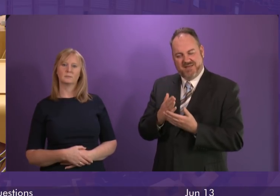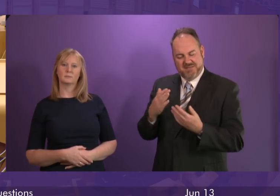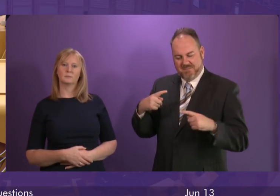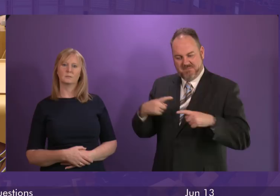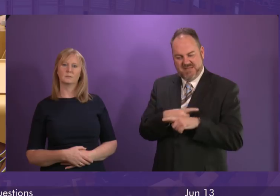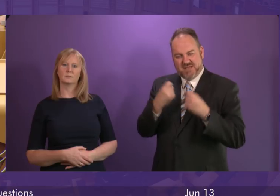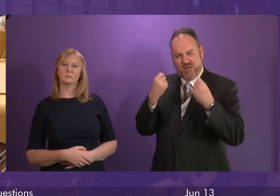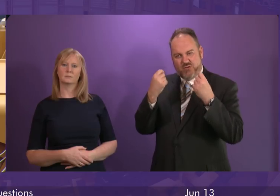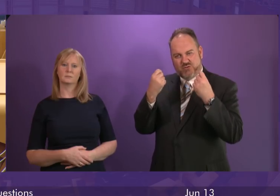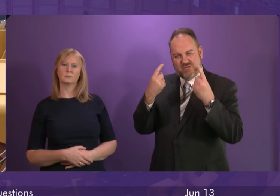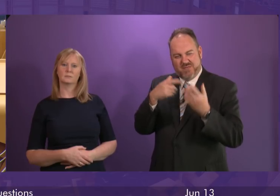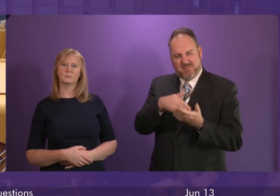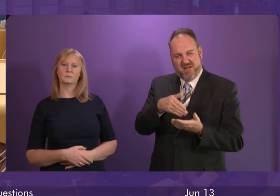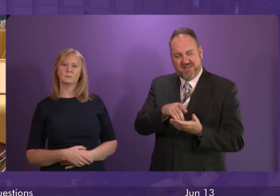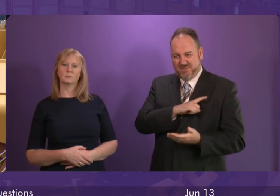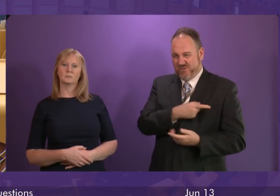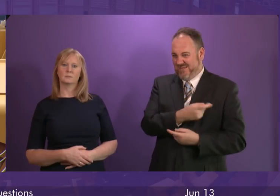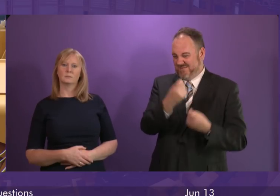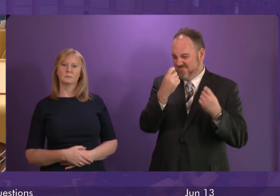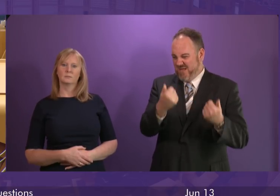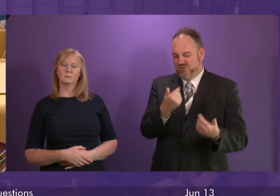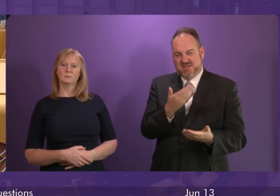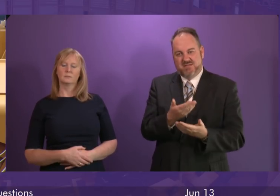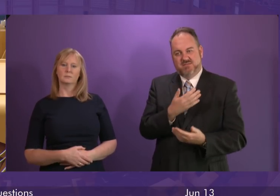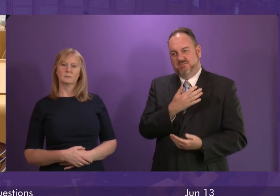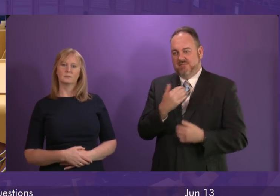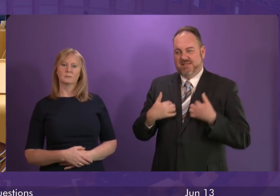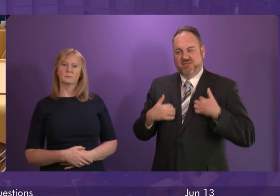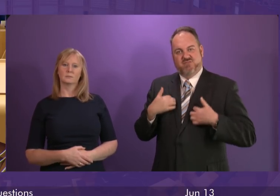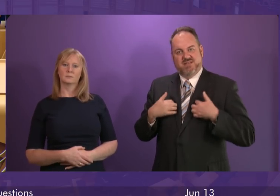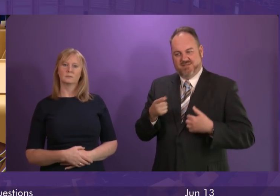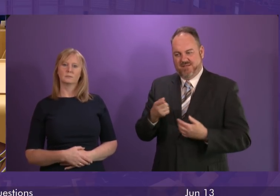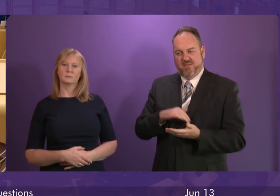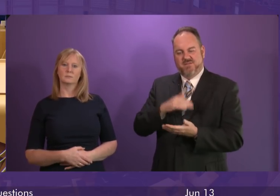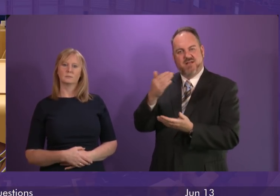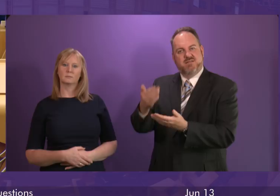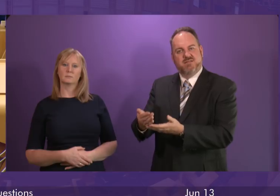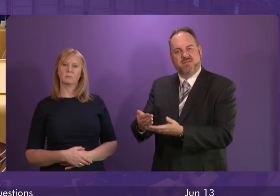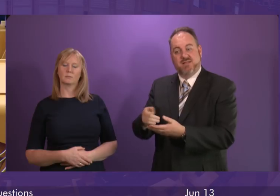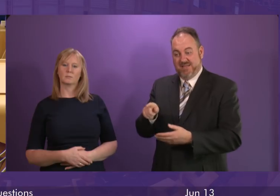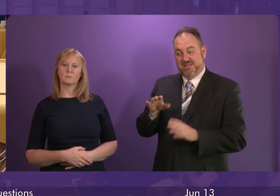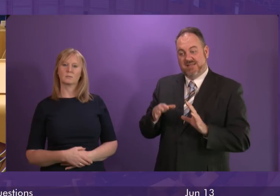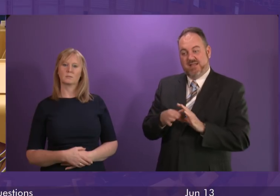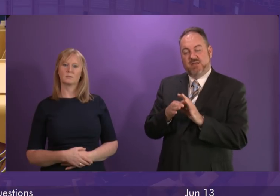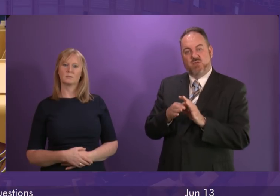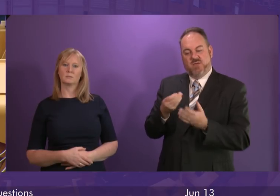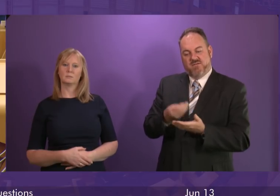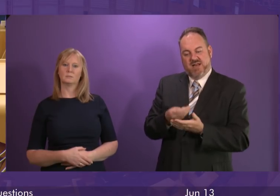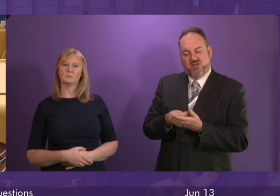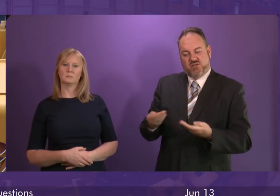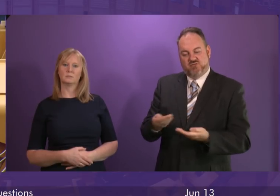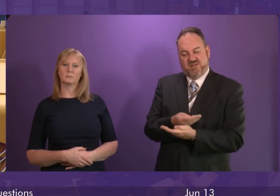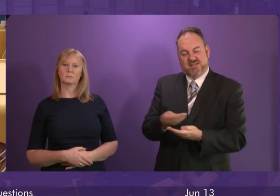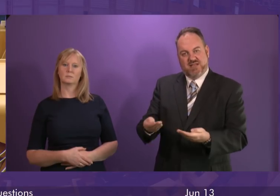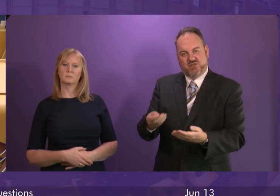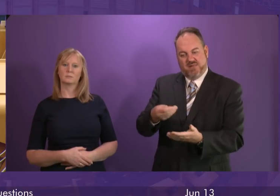the market given that there is so little demand and will the co-investment programme which is largely financial transaction money be revised